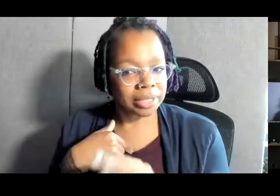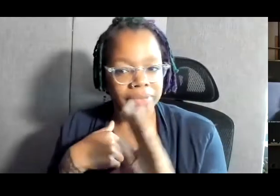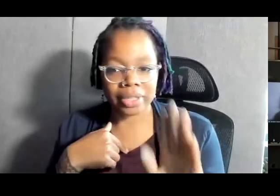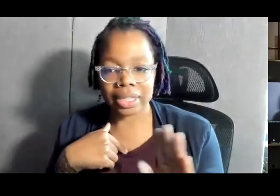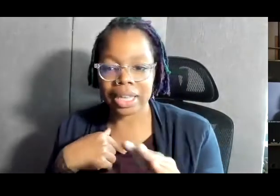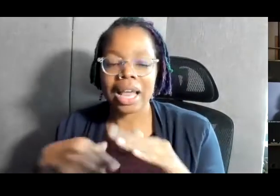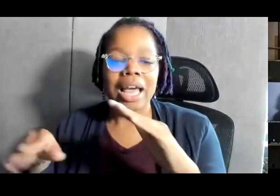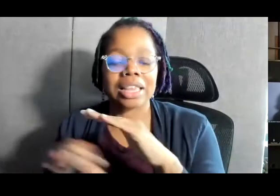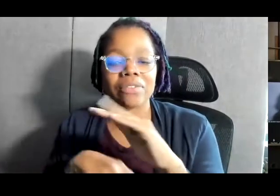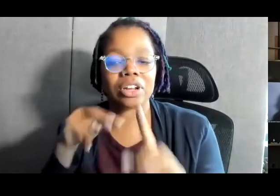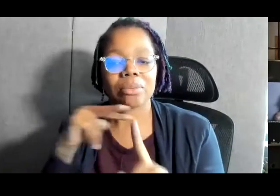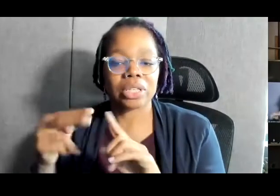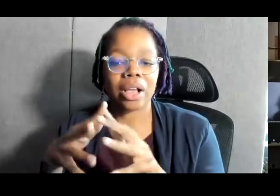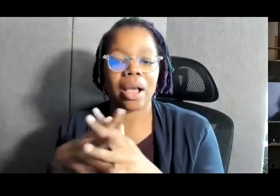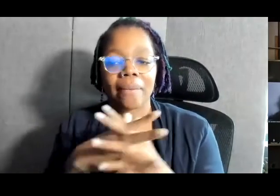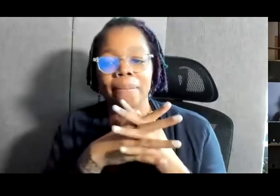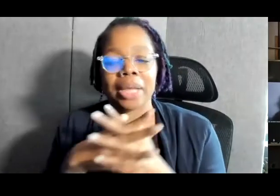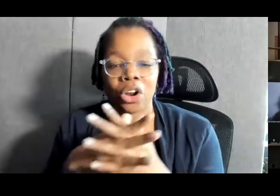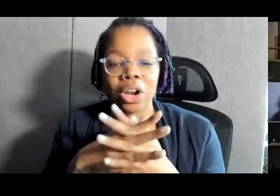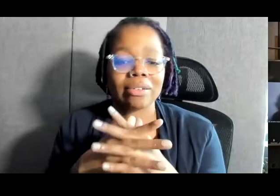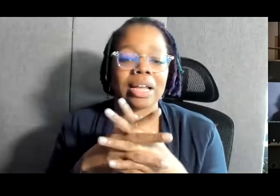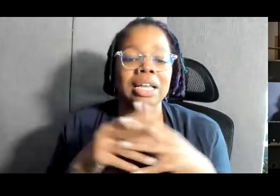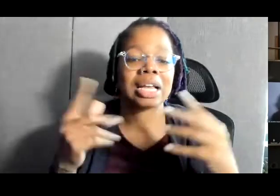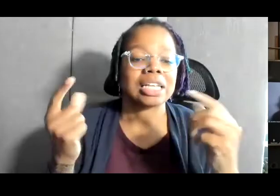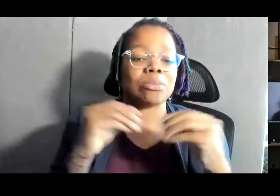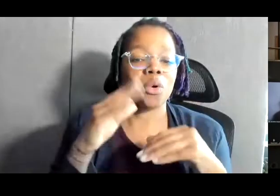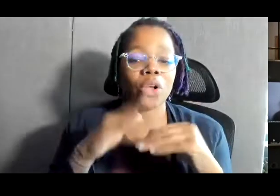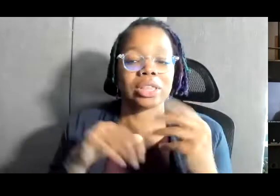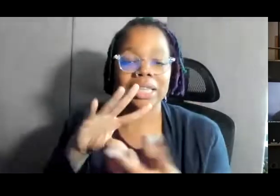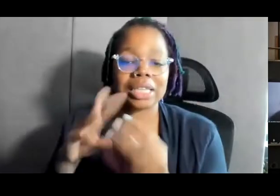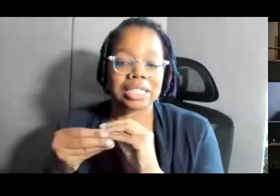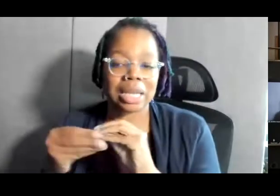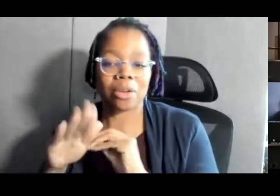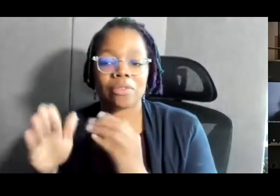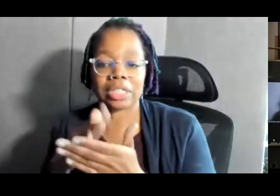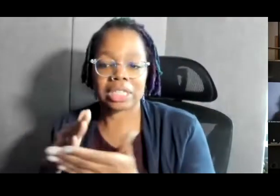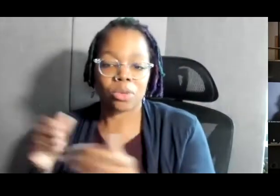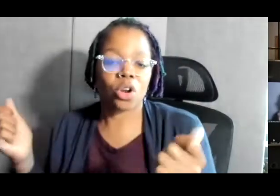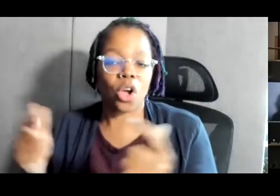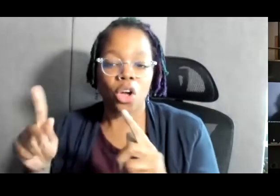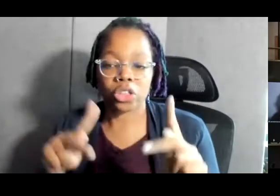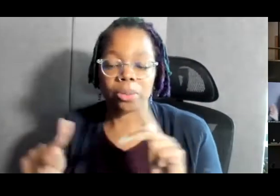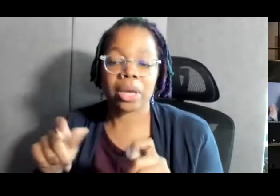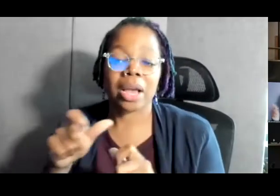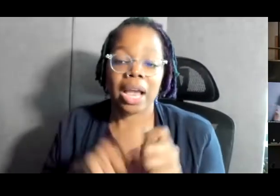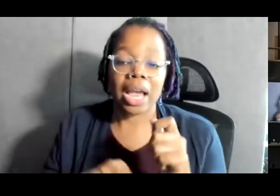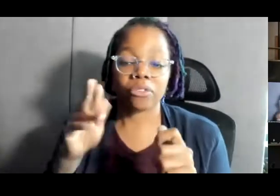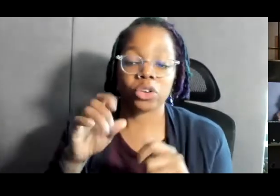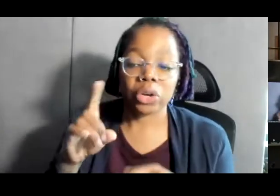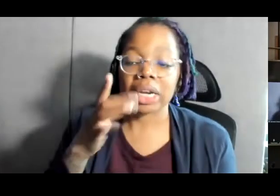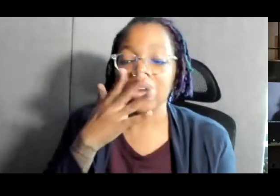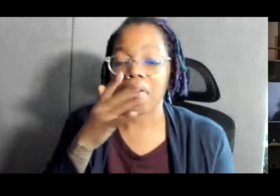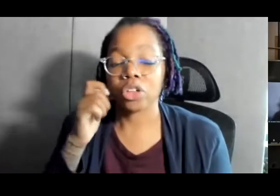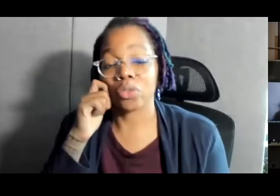the fundamental perspective that America is greater than the sum of its parts, its people, all of its people, every creed, every color, every